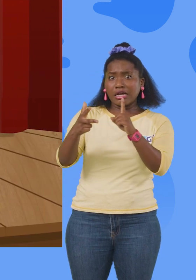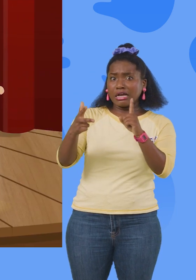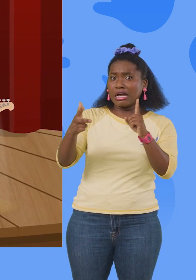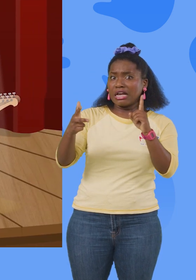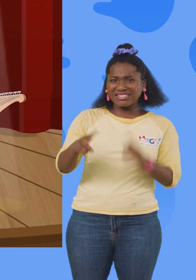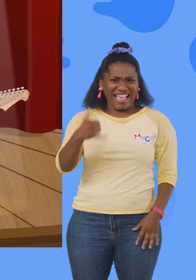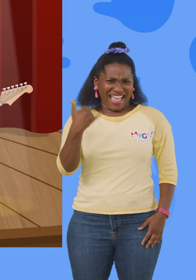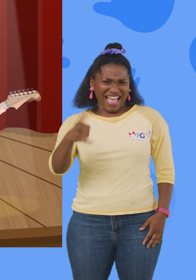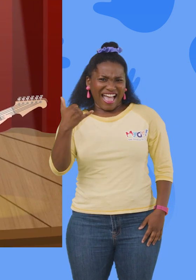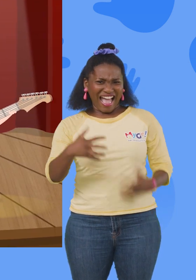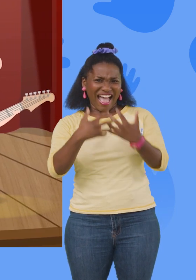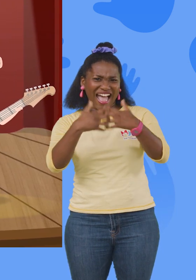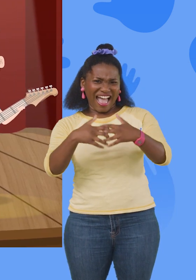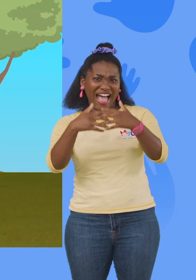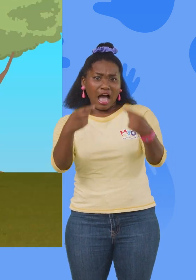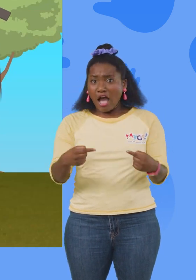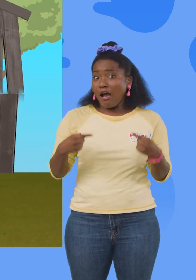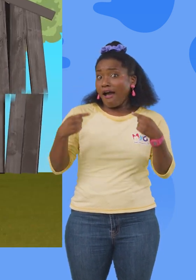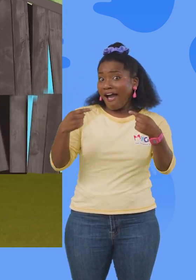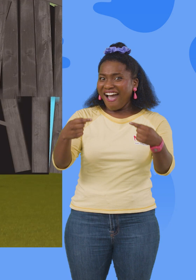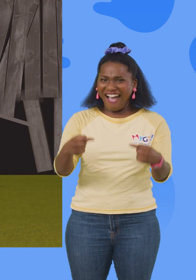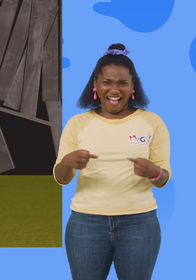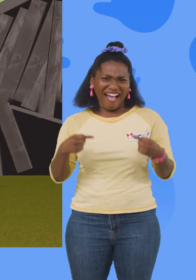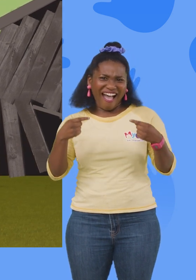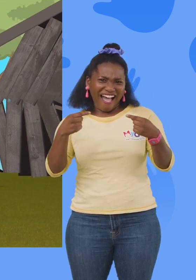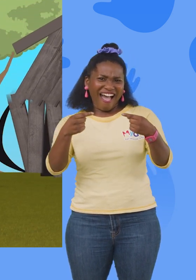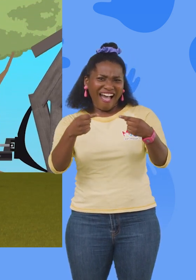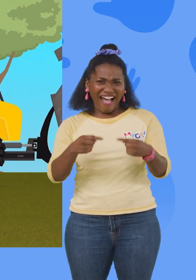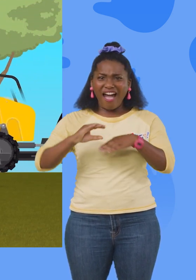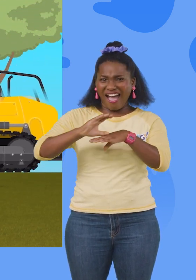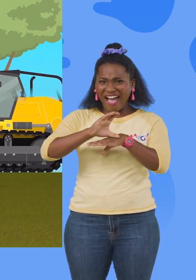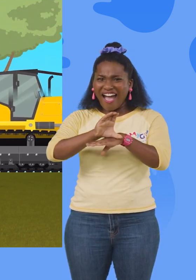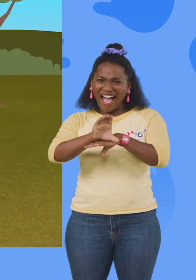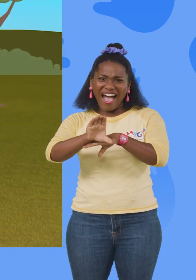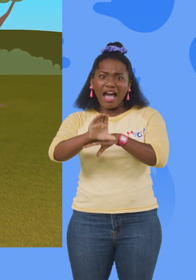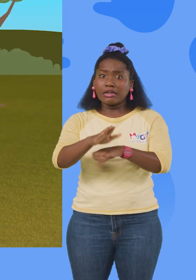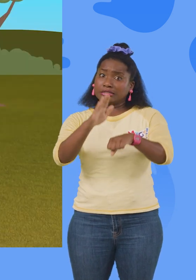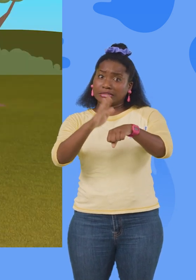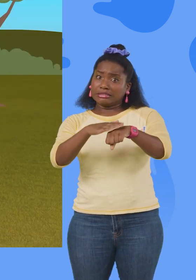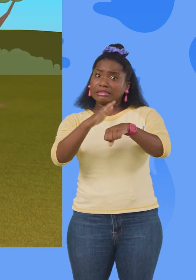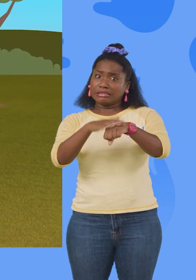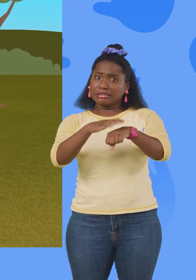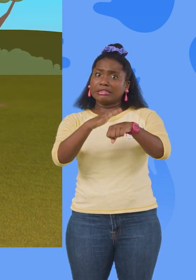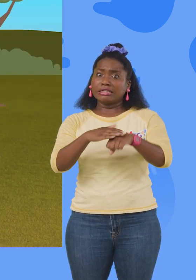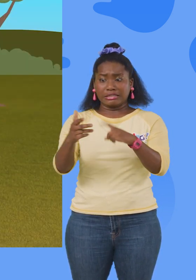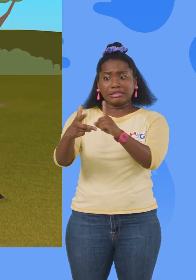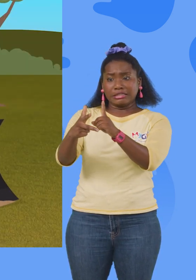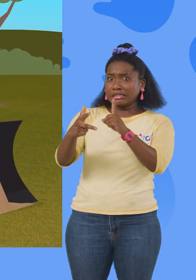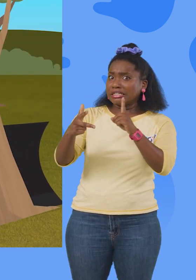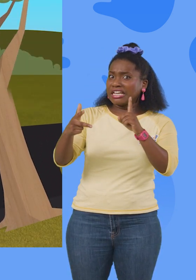the bulldozer. It's a yellow machine. Roll, roll on, bulldozer. You better move over. Here comes the bulldozer.